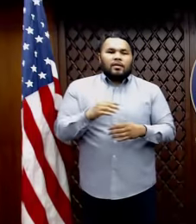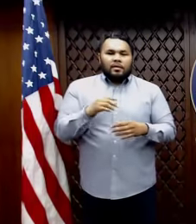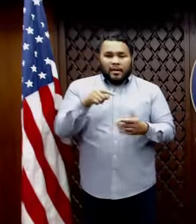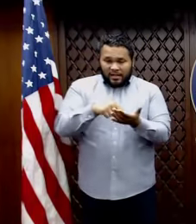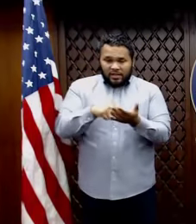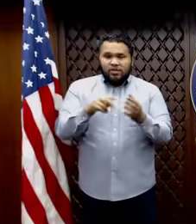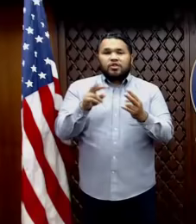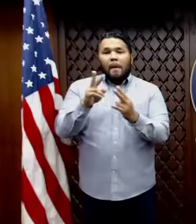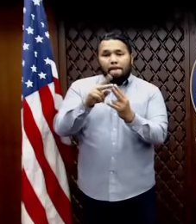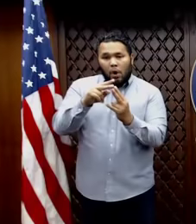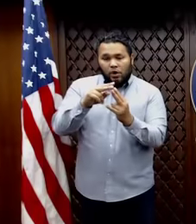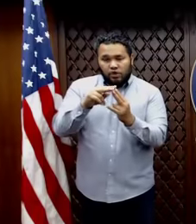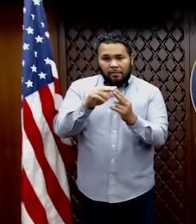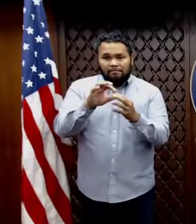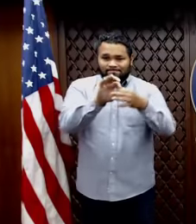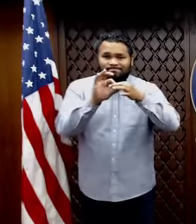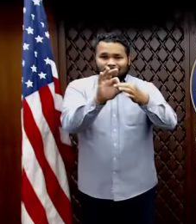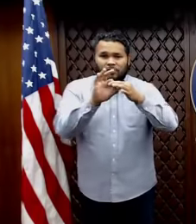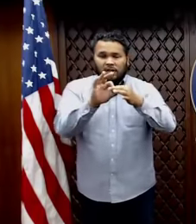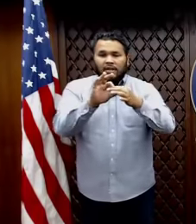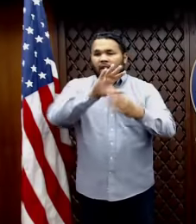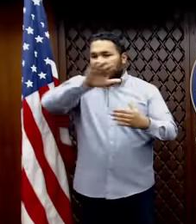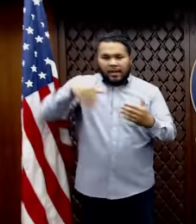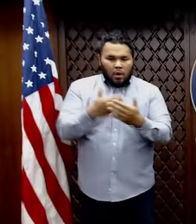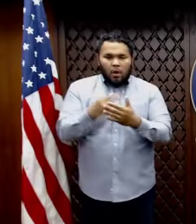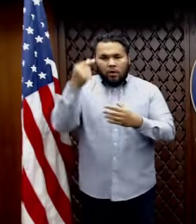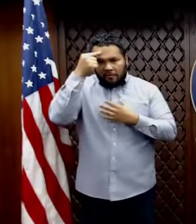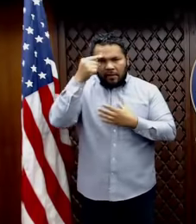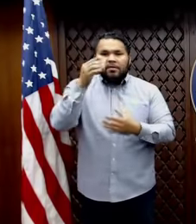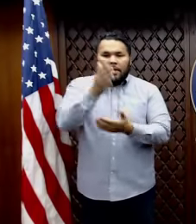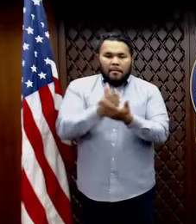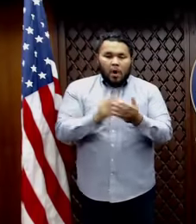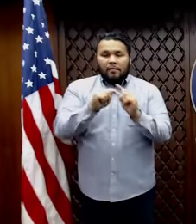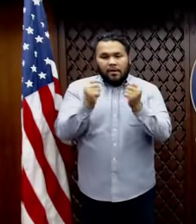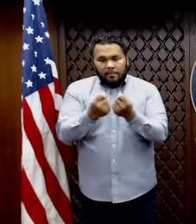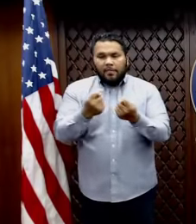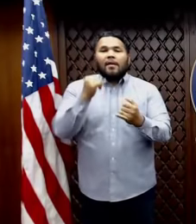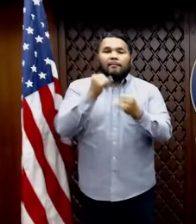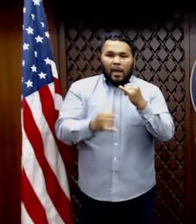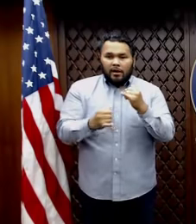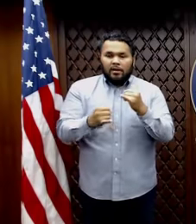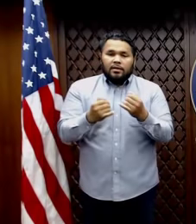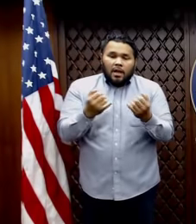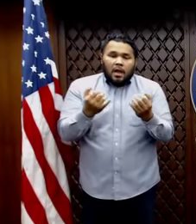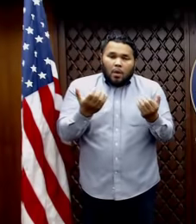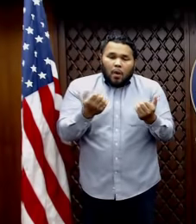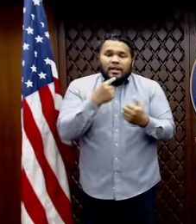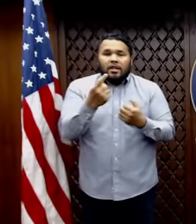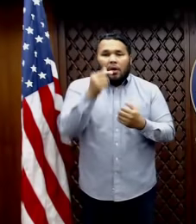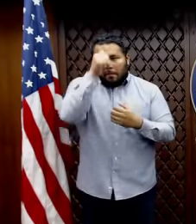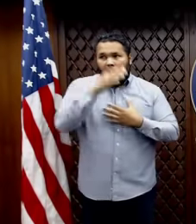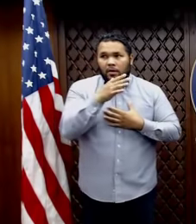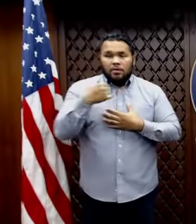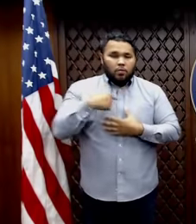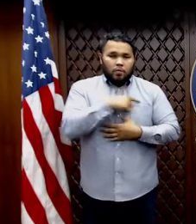is a partnership that, uh, requires the entire government to be part of the team. Uh, and finally, I would just tell parents that, uh, we're